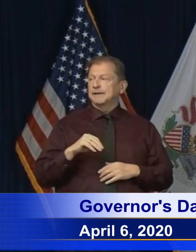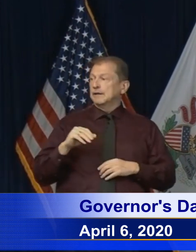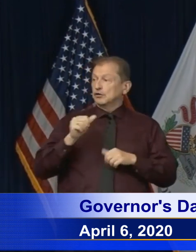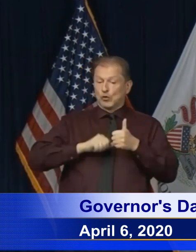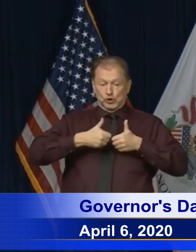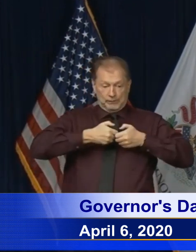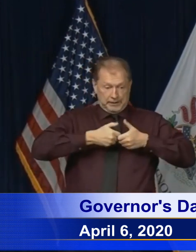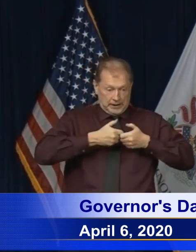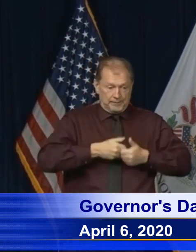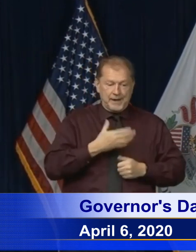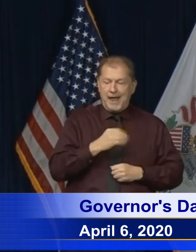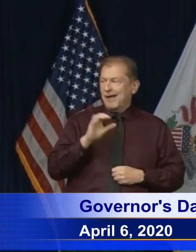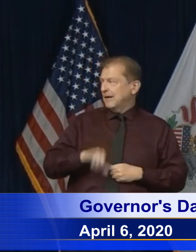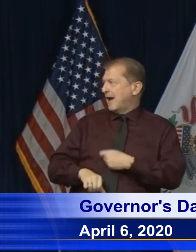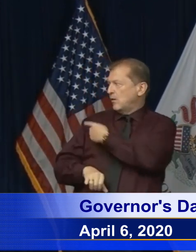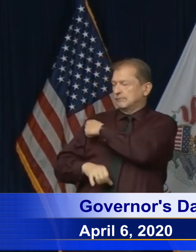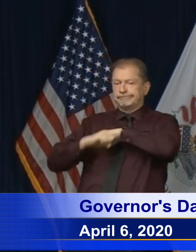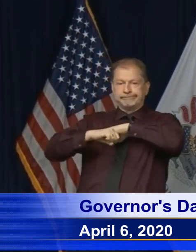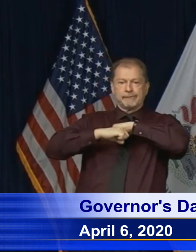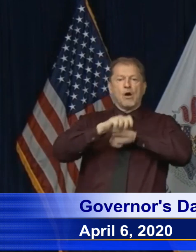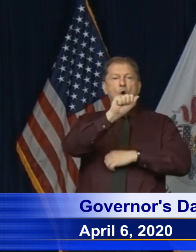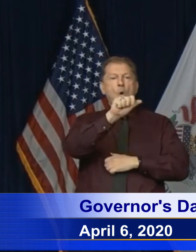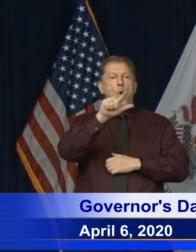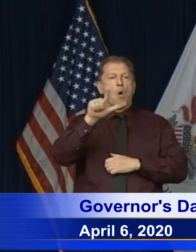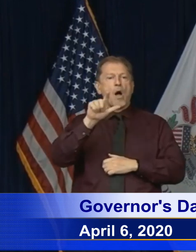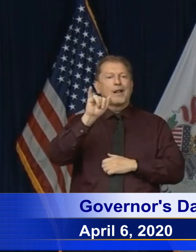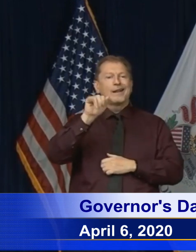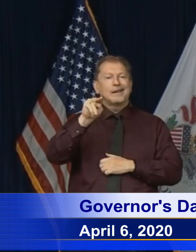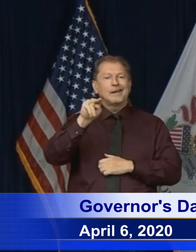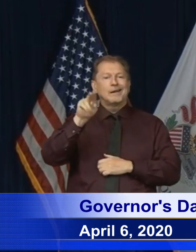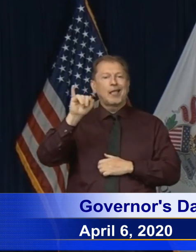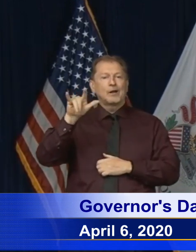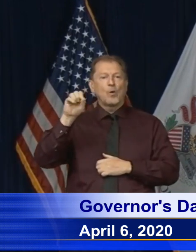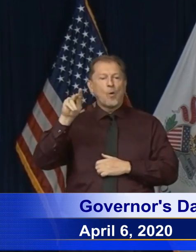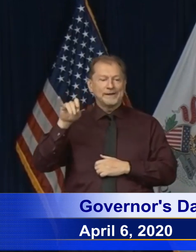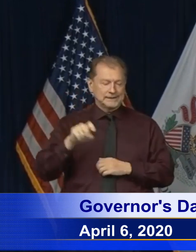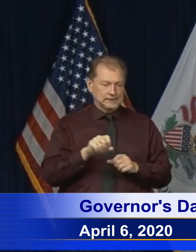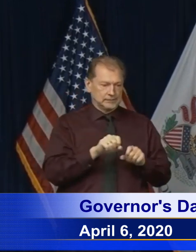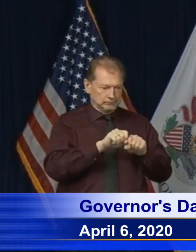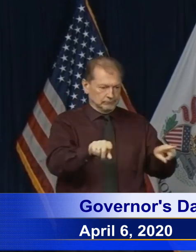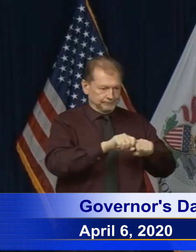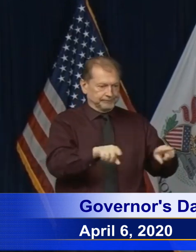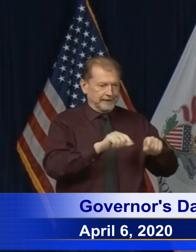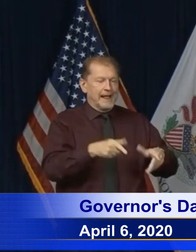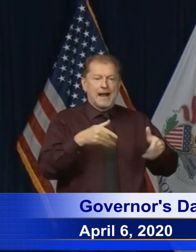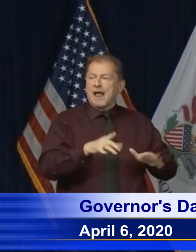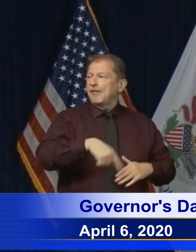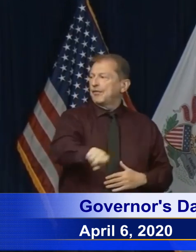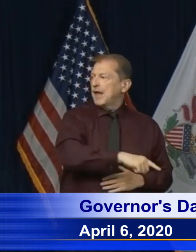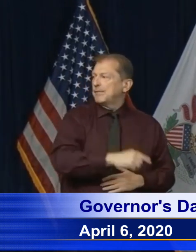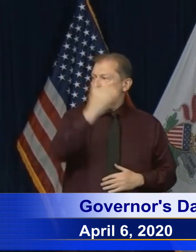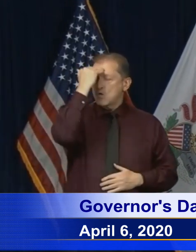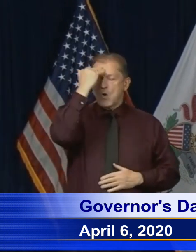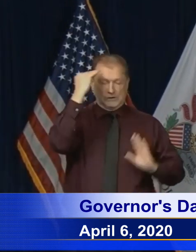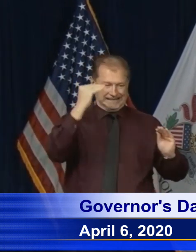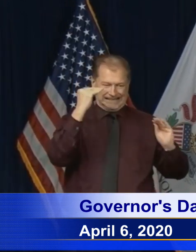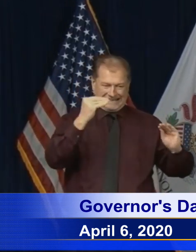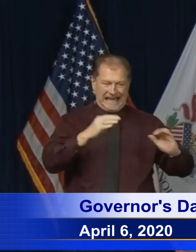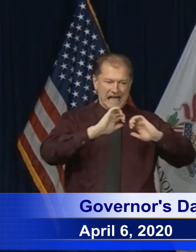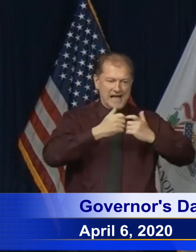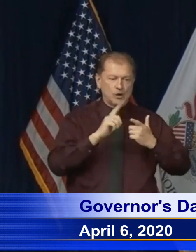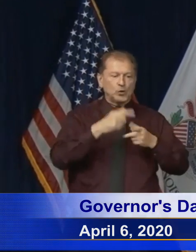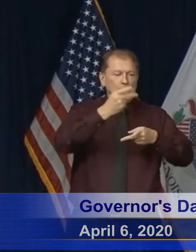In Illinois campaign to, uh, to message, uh, directly into the African American community, uh,